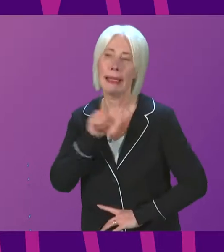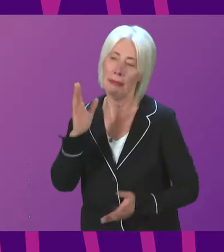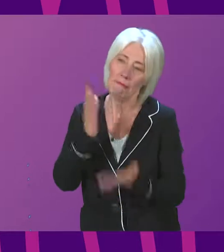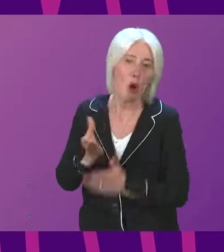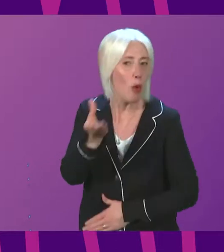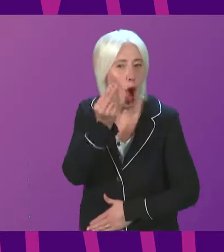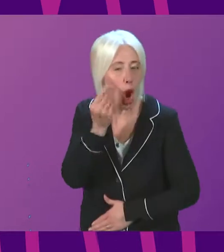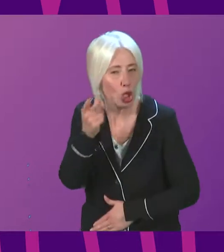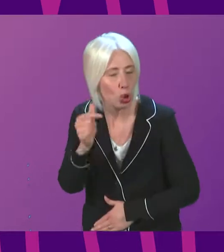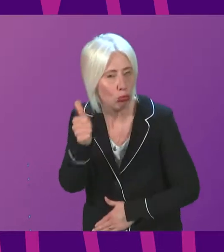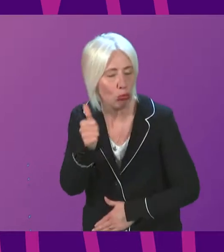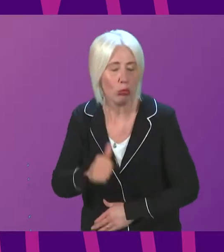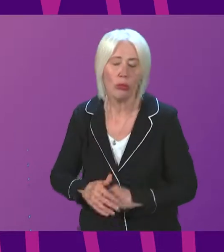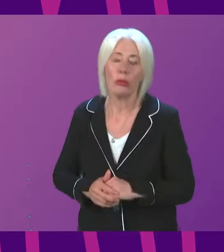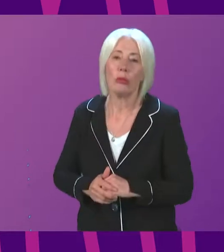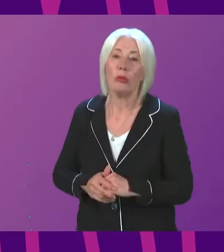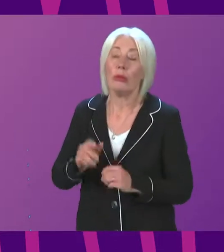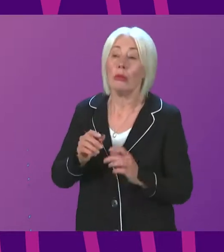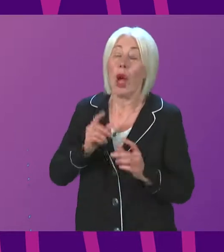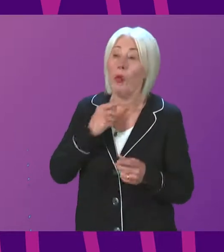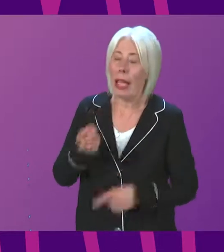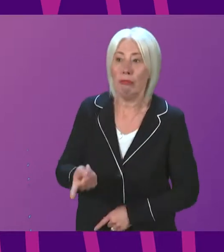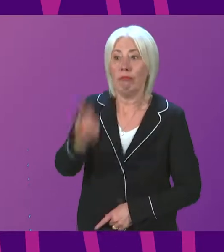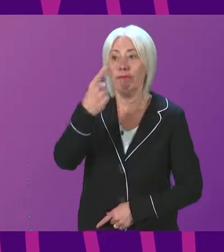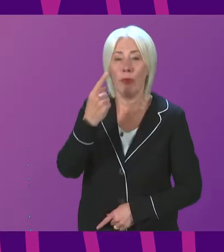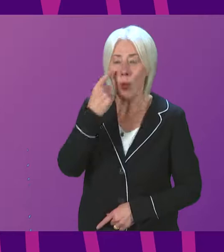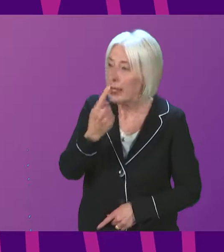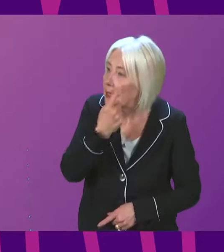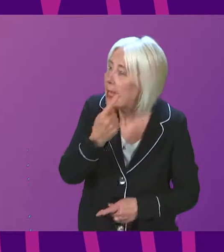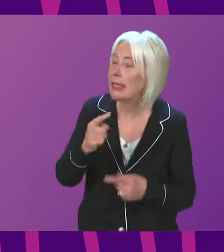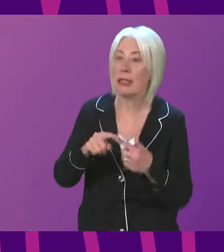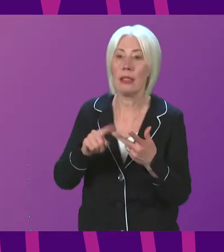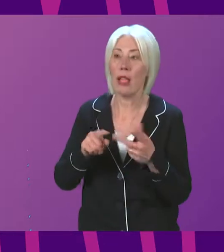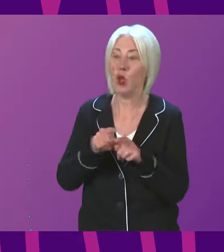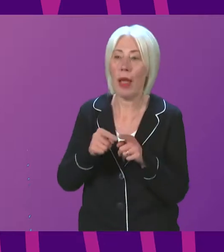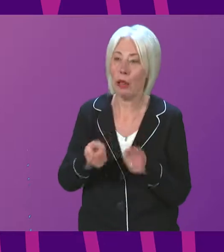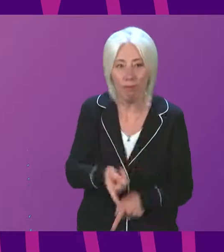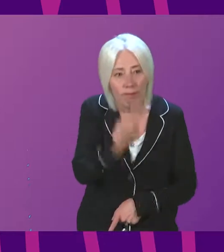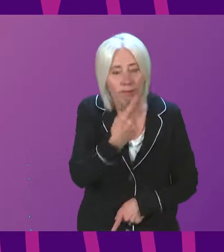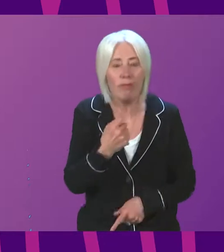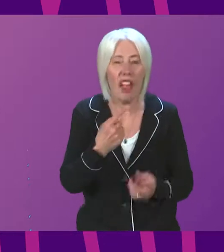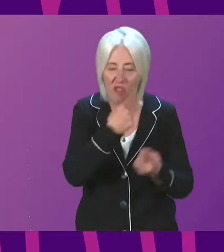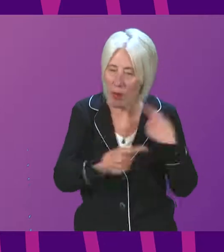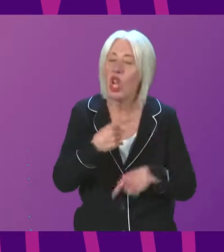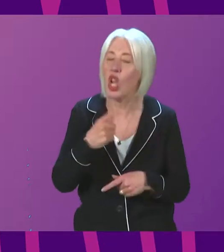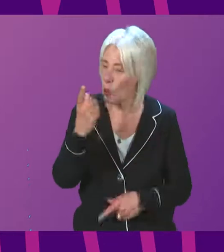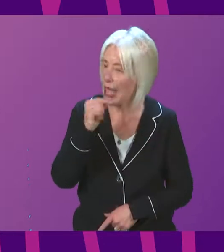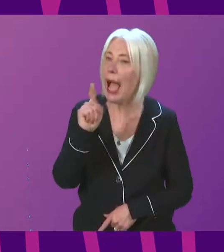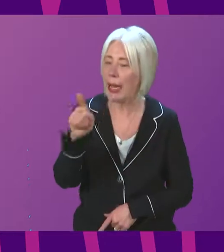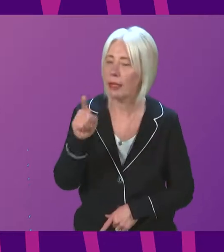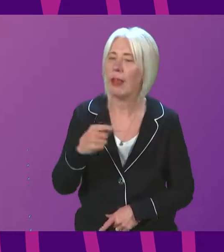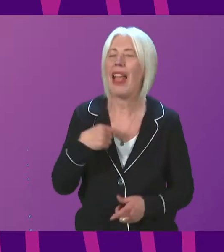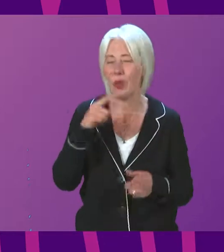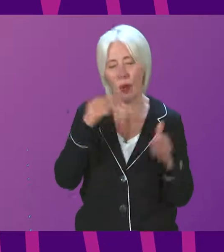I note that the inquiry has the power to compel witnesses and compel the provision of information and it is on this point that I want to